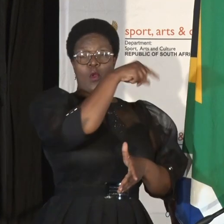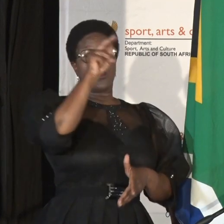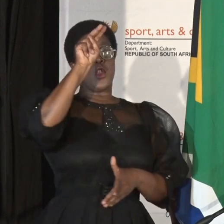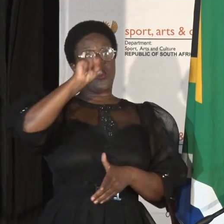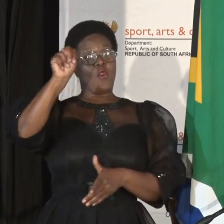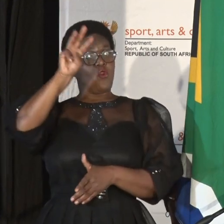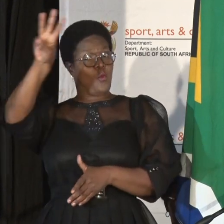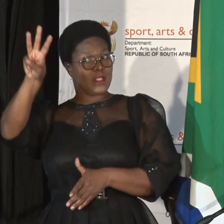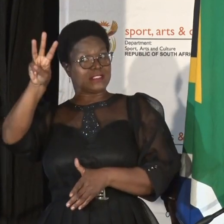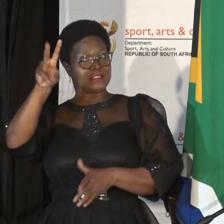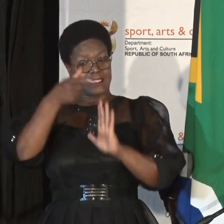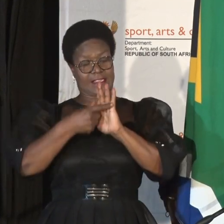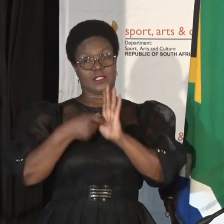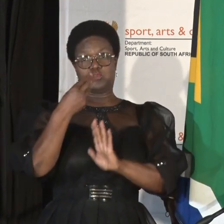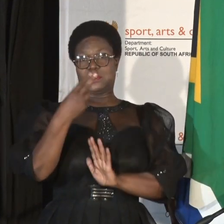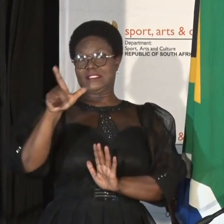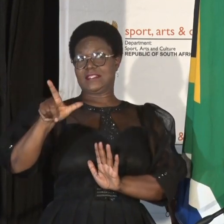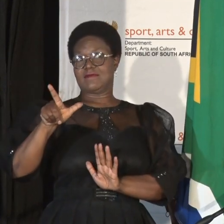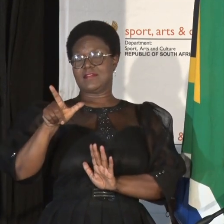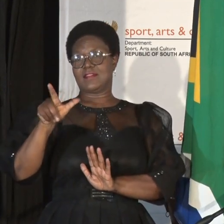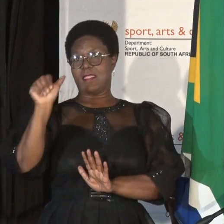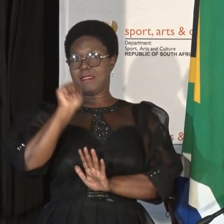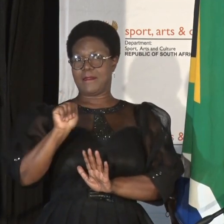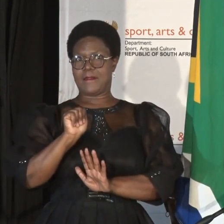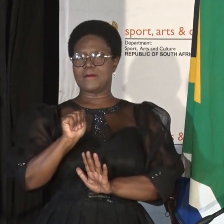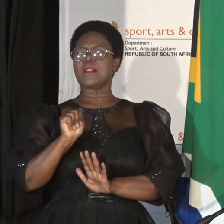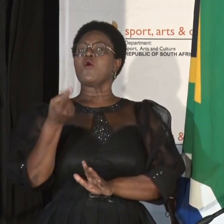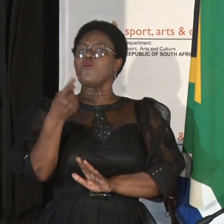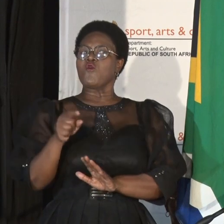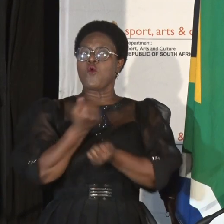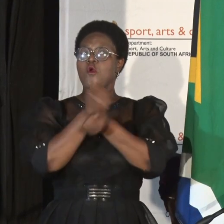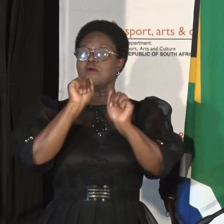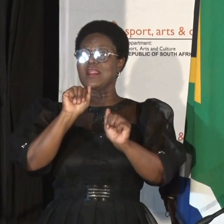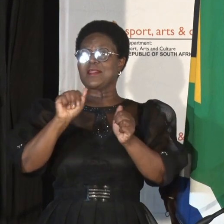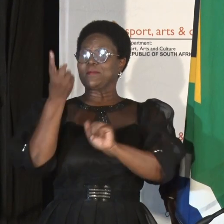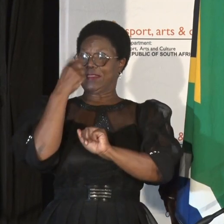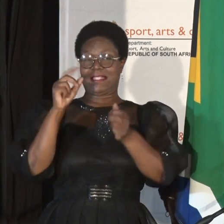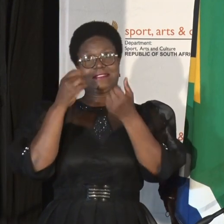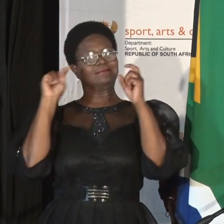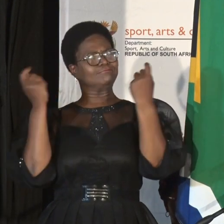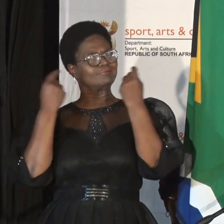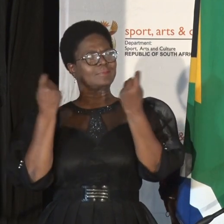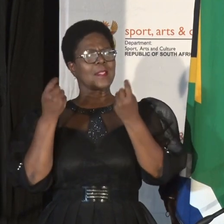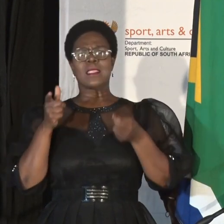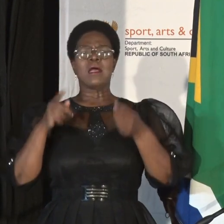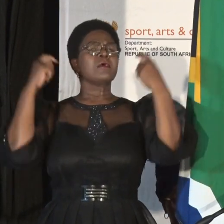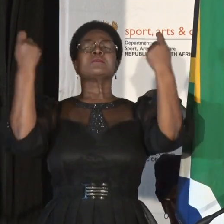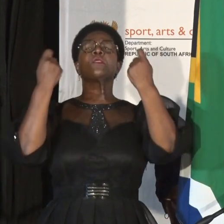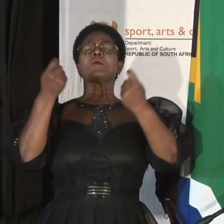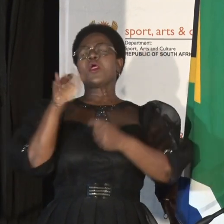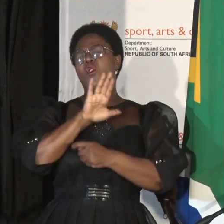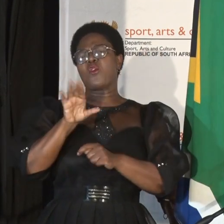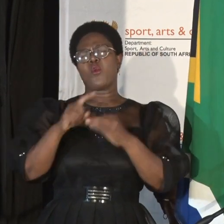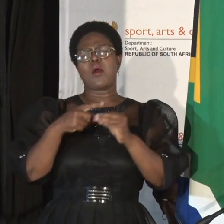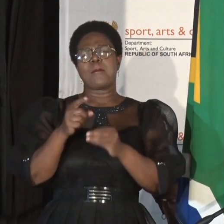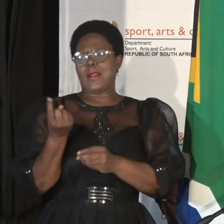Northwest for the 27th of April Freedom Day celebrations, the celebrations must not be about a day itself.